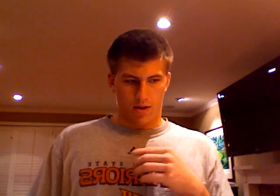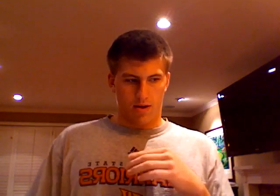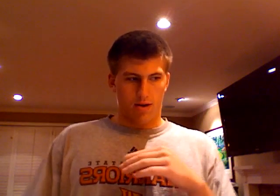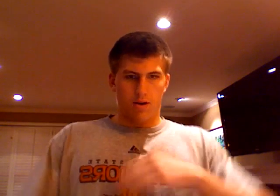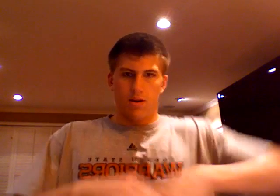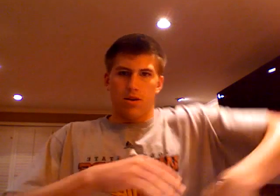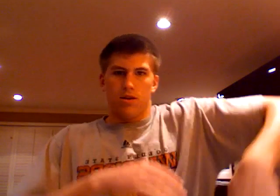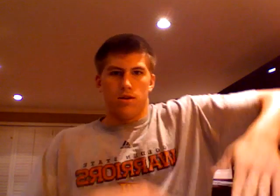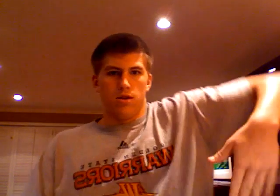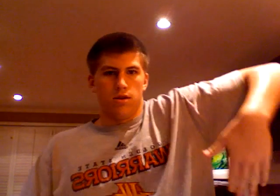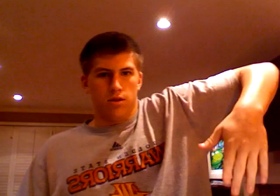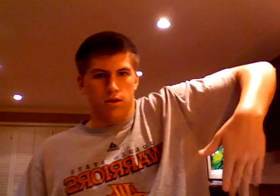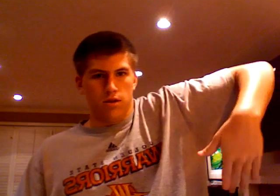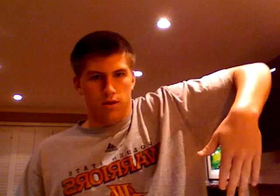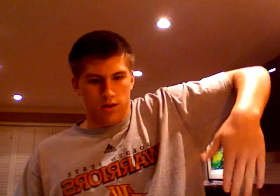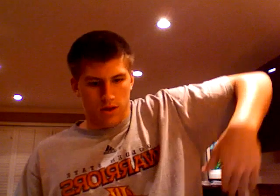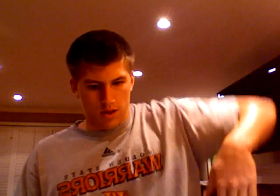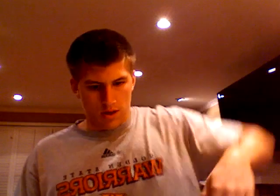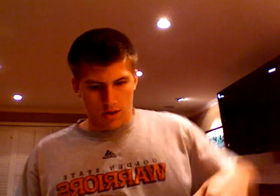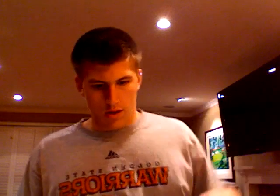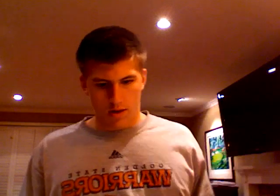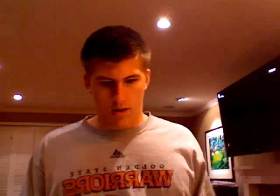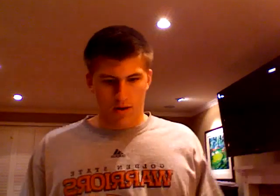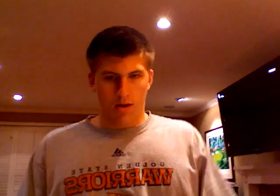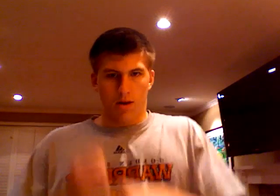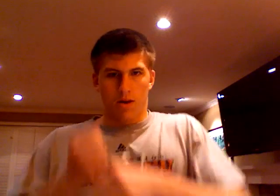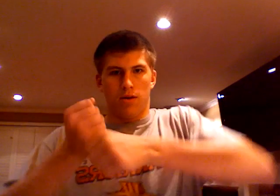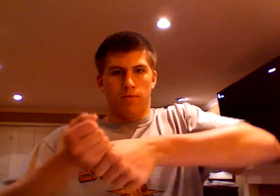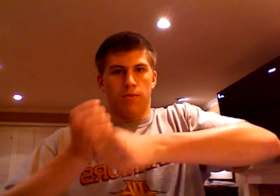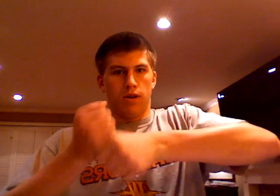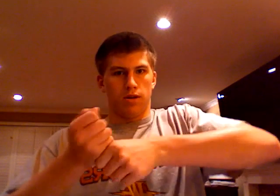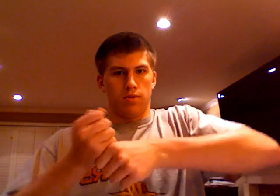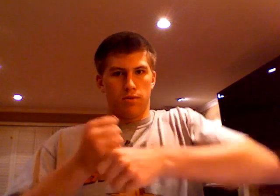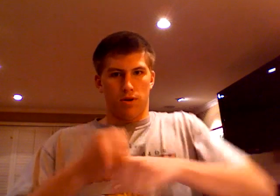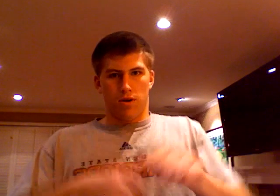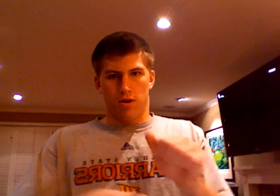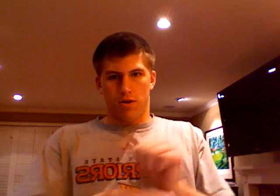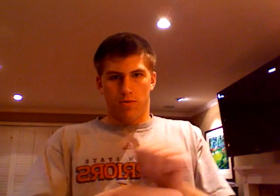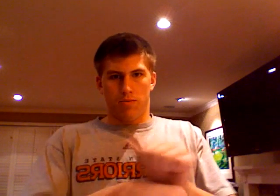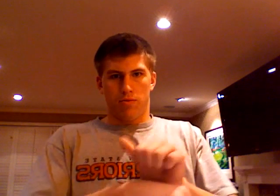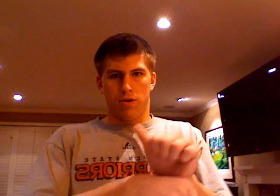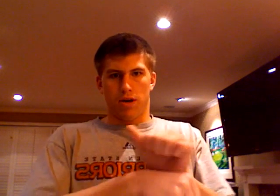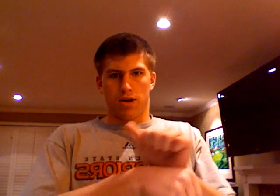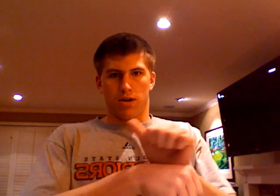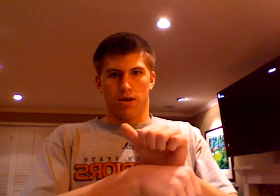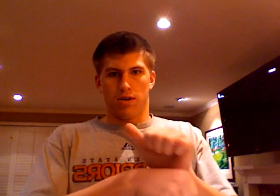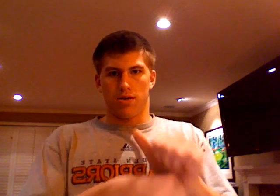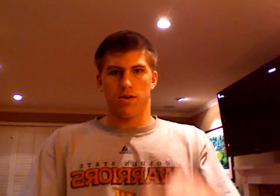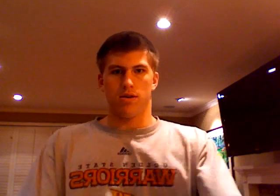baseball practice. I'm do this. you.